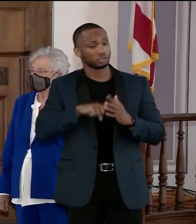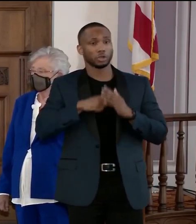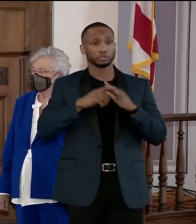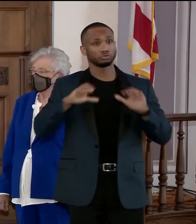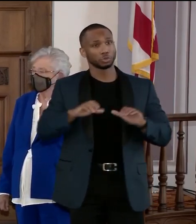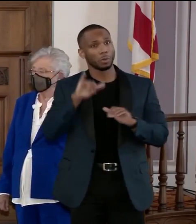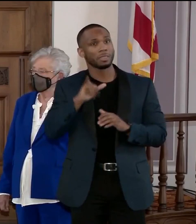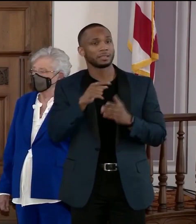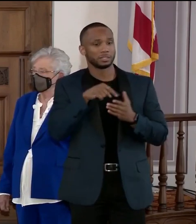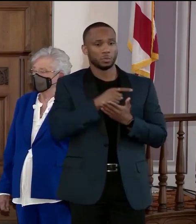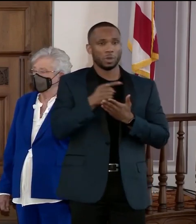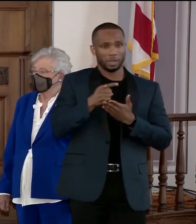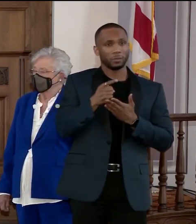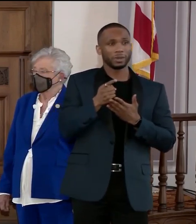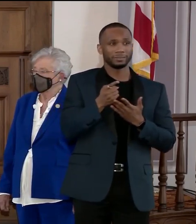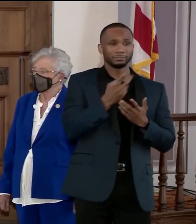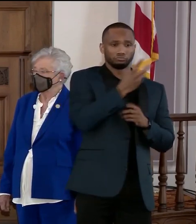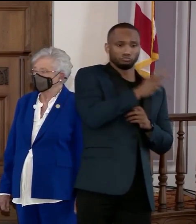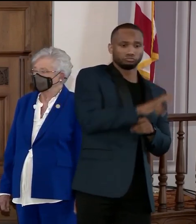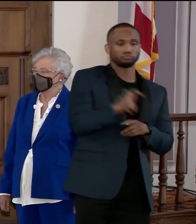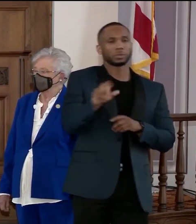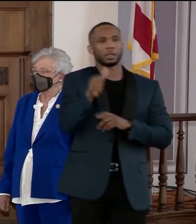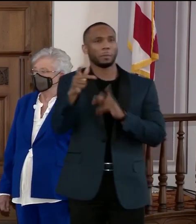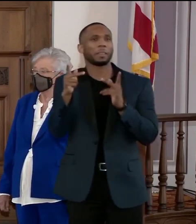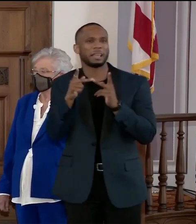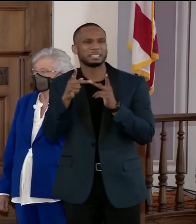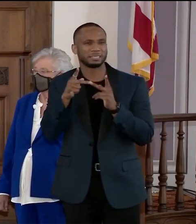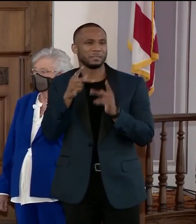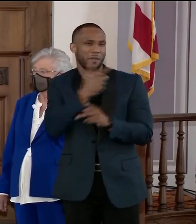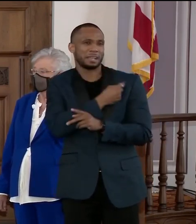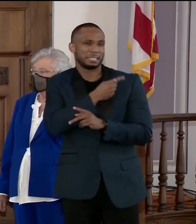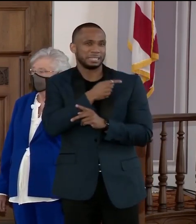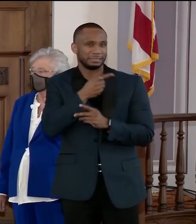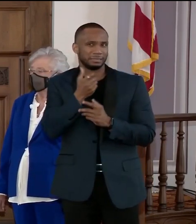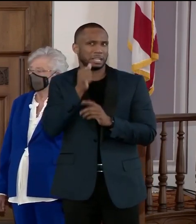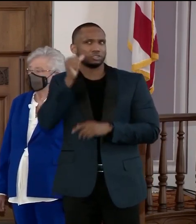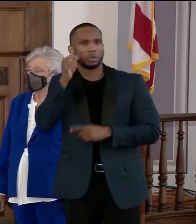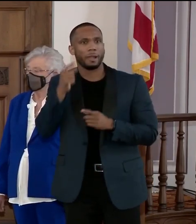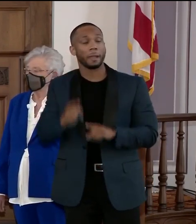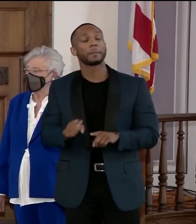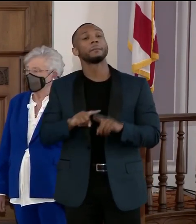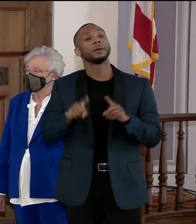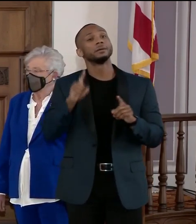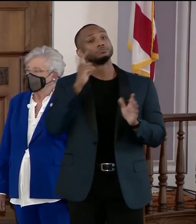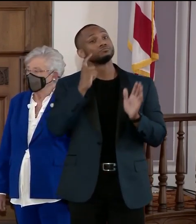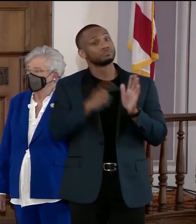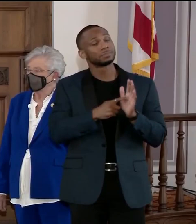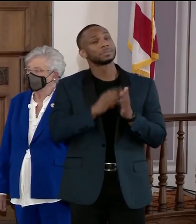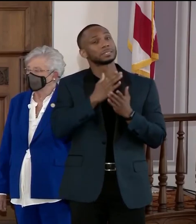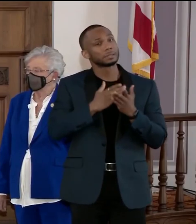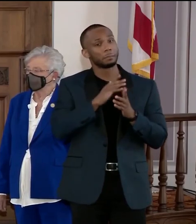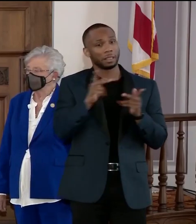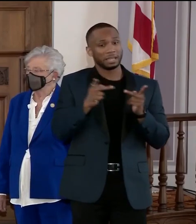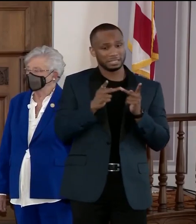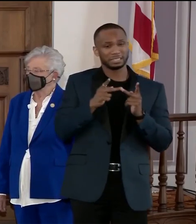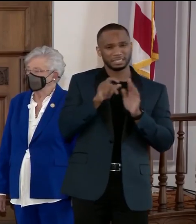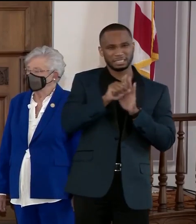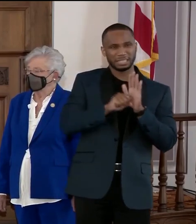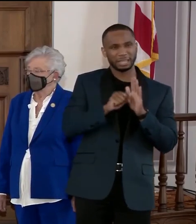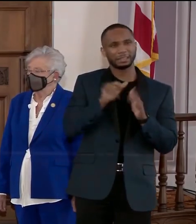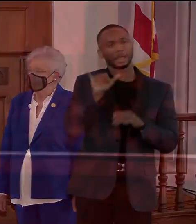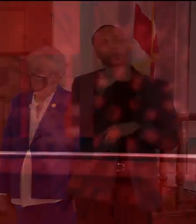week. We moved some vaccine yesterday. As of right now, Alabama is still in Phase 1B of its vaccination